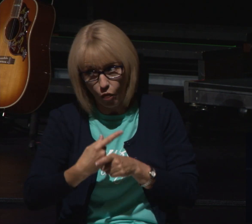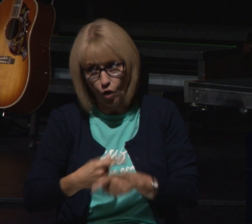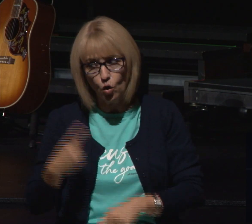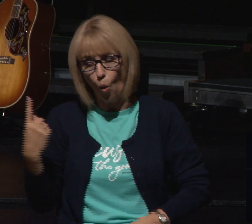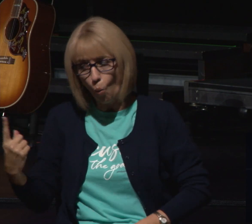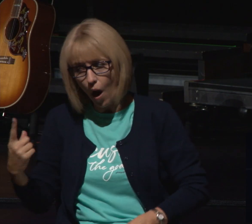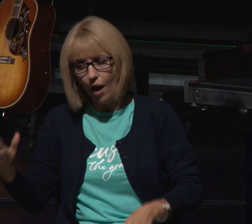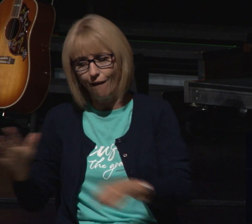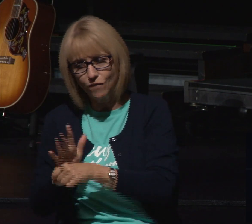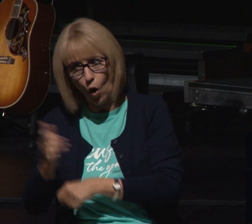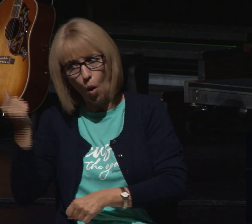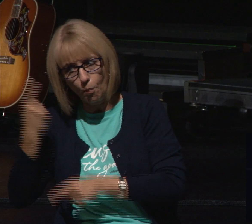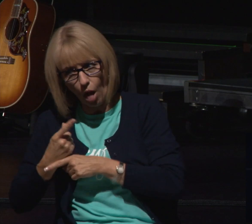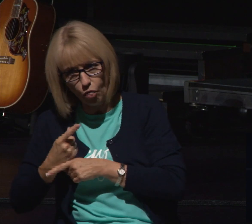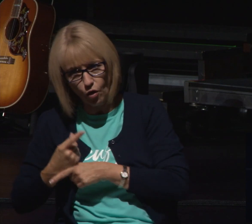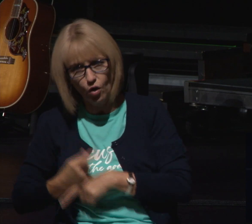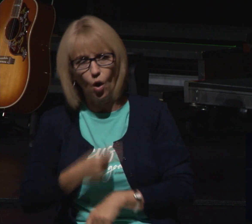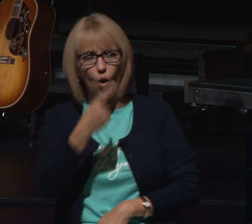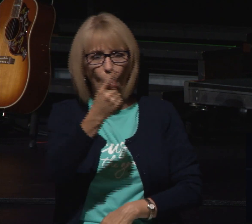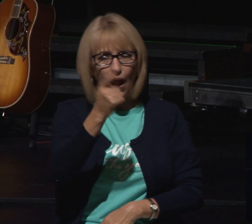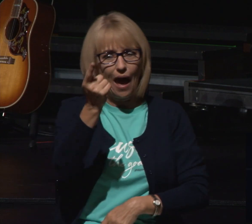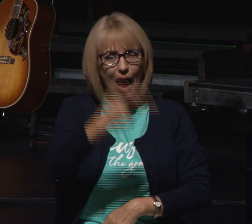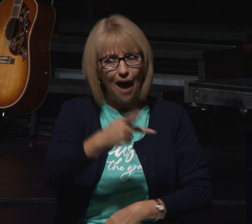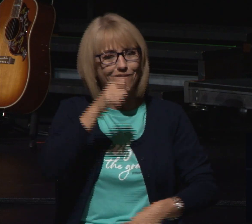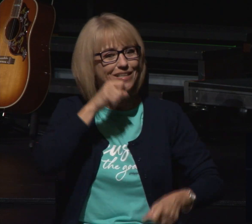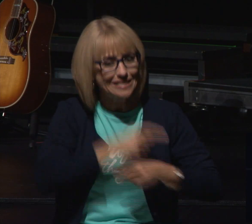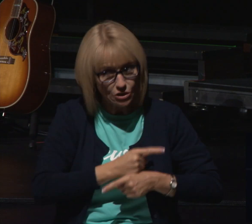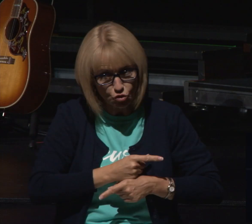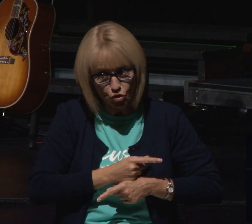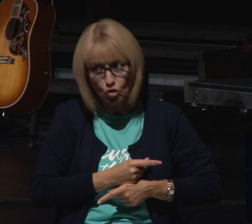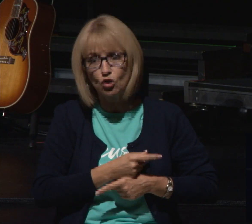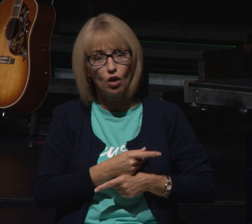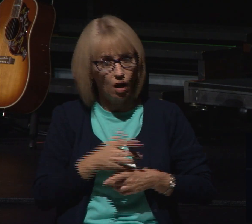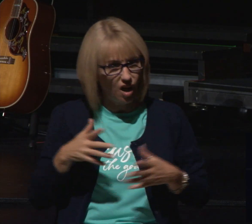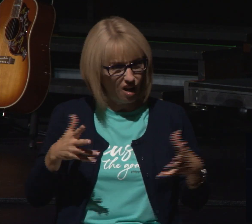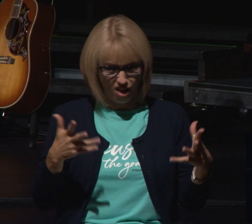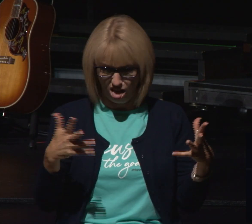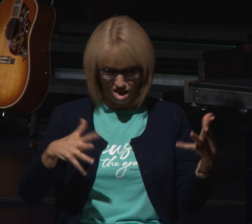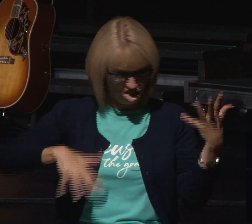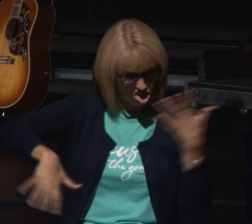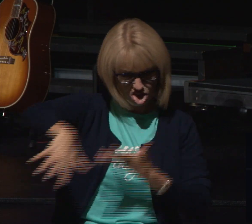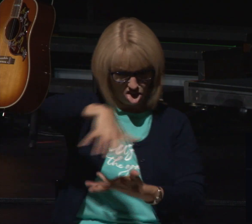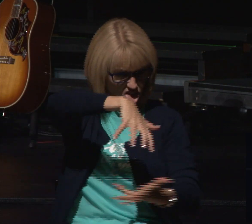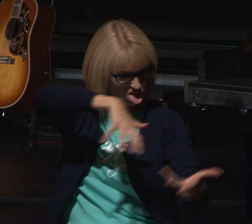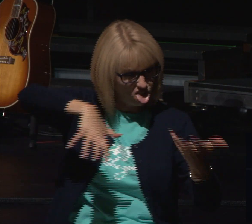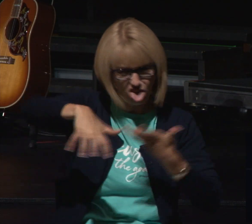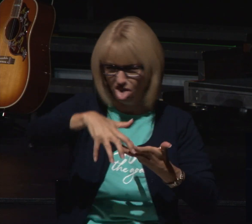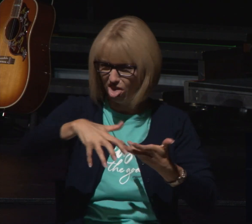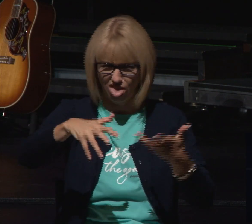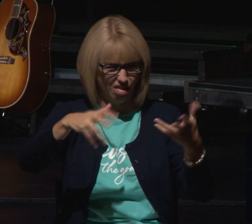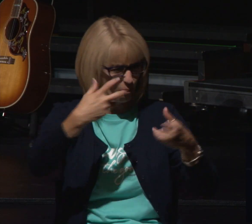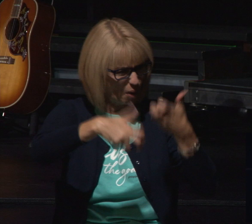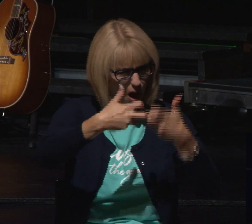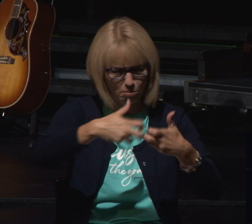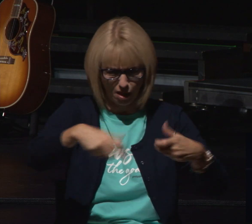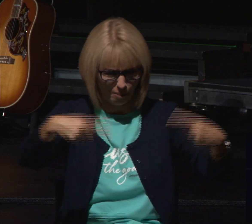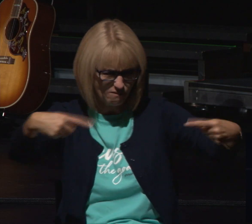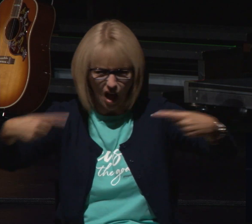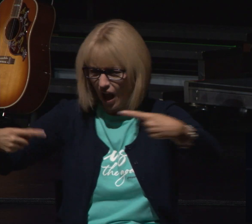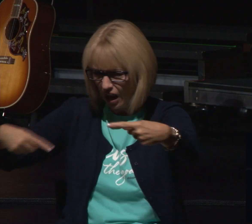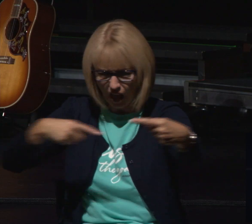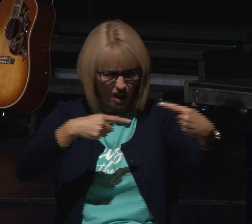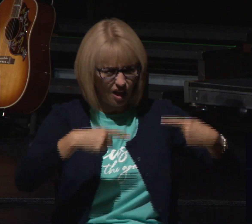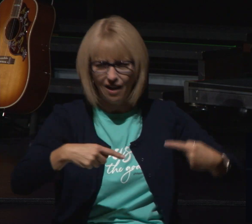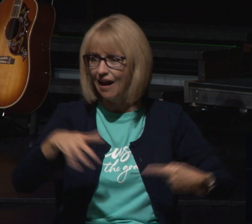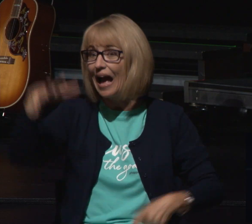he had a half sister and they were in this conglomeration of a family with all kinds of issues and fighting going on dad shows him